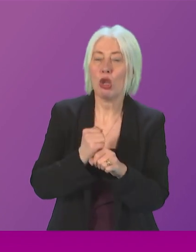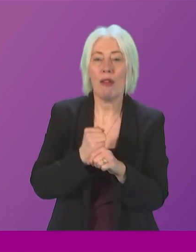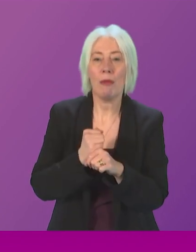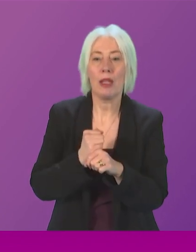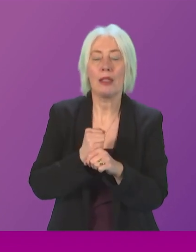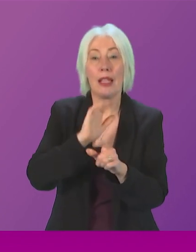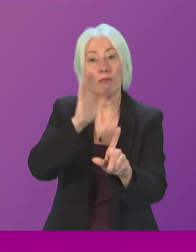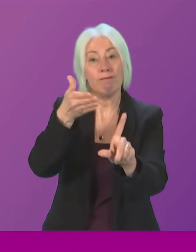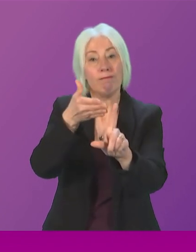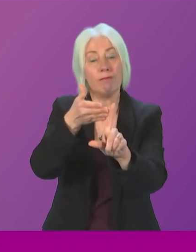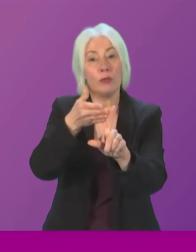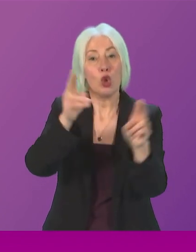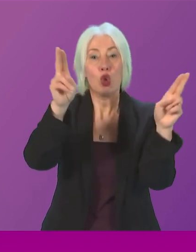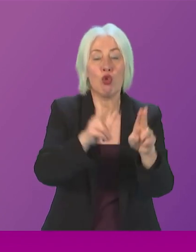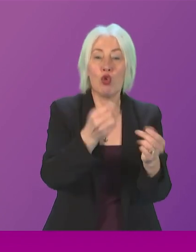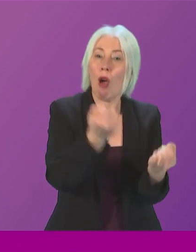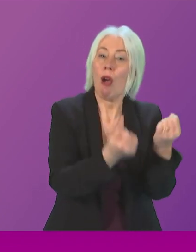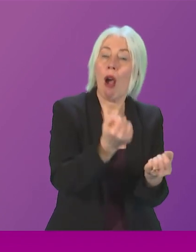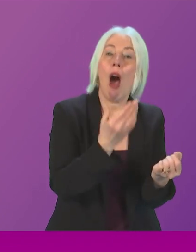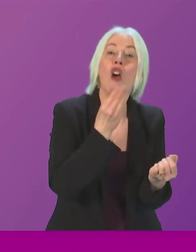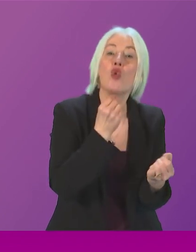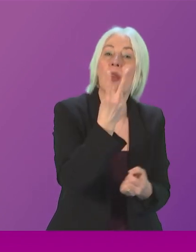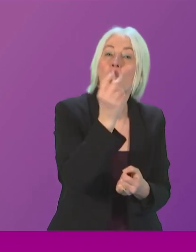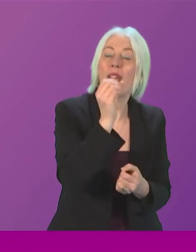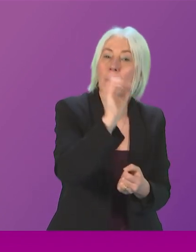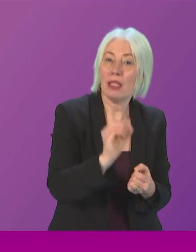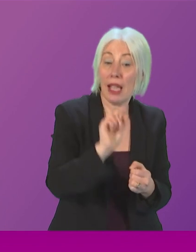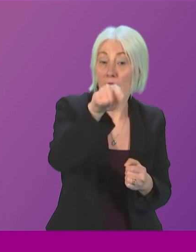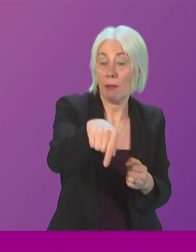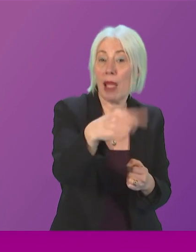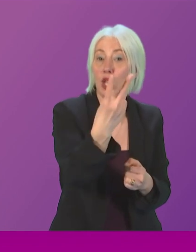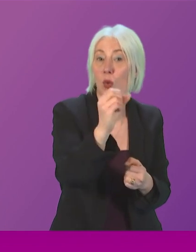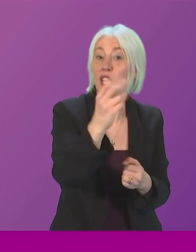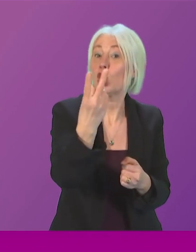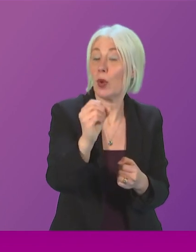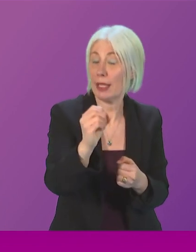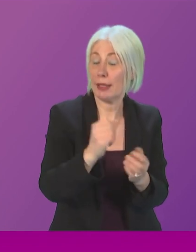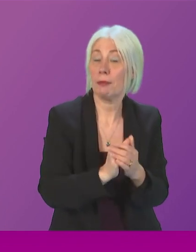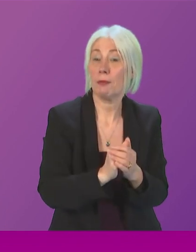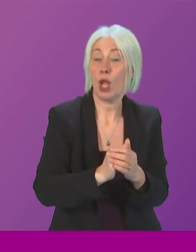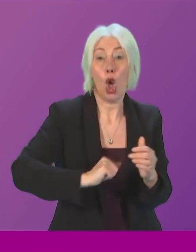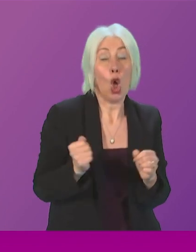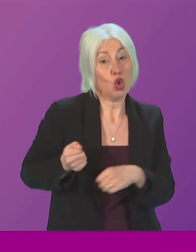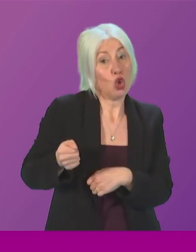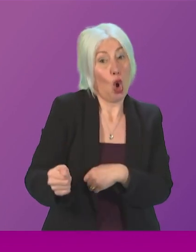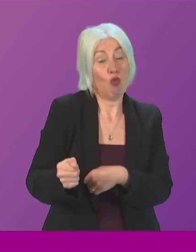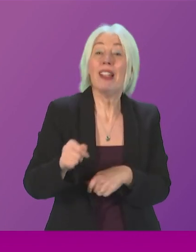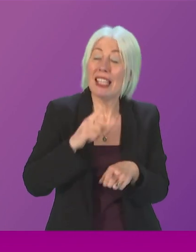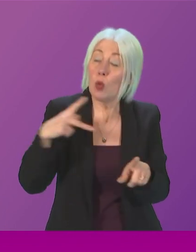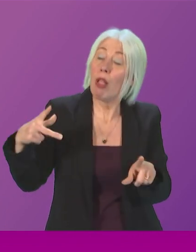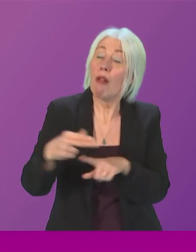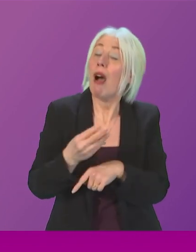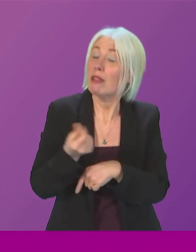goal of reducing car use by 20% by 2020 Scotrail is proposing to cut many train